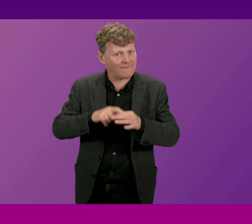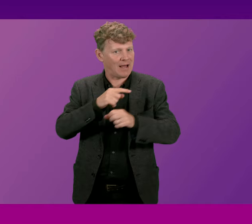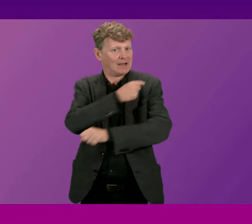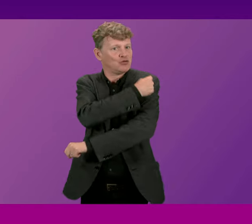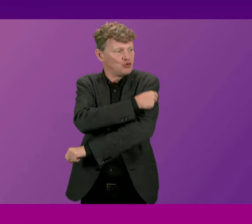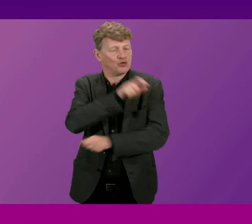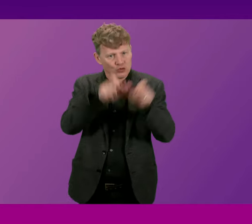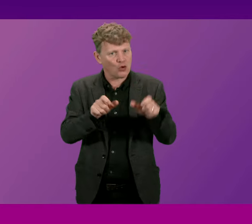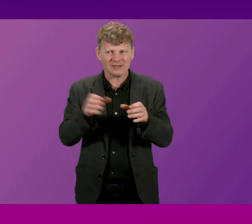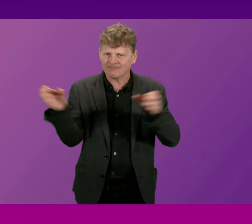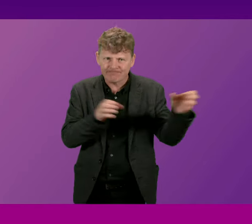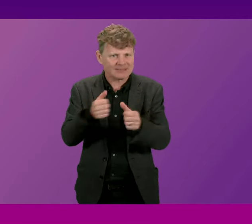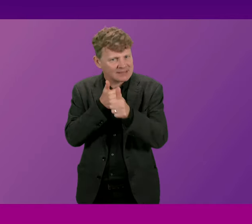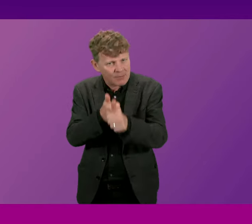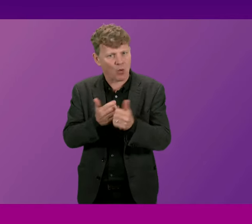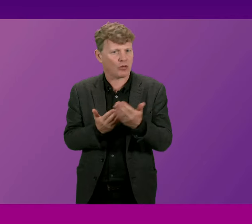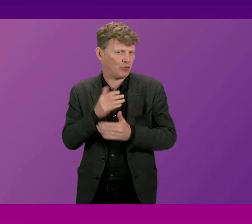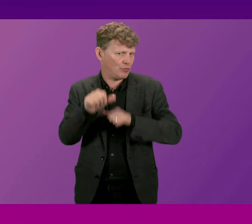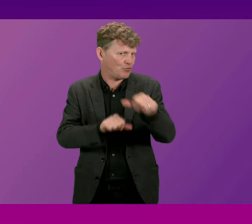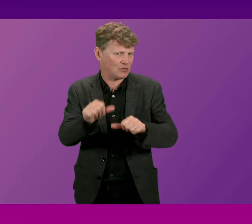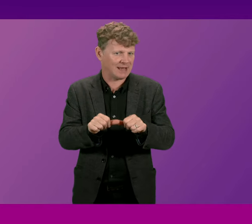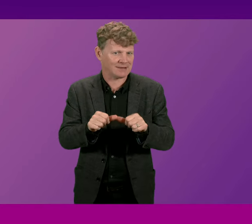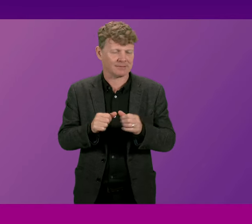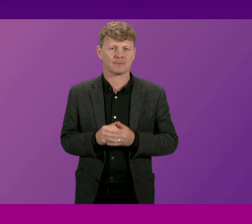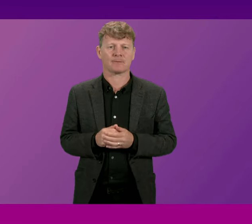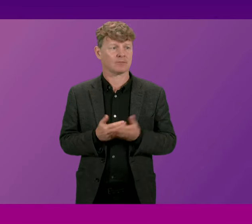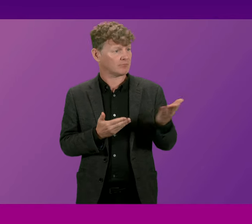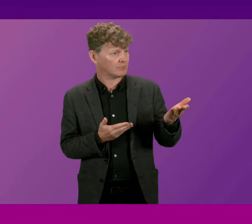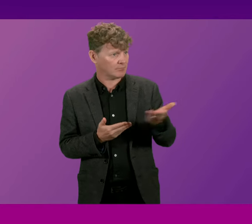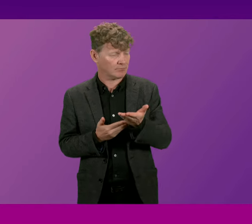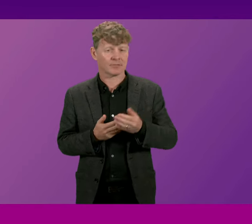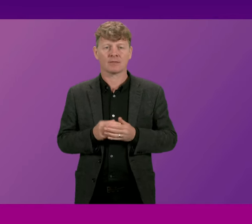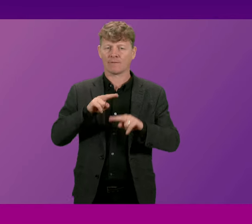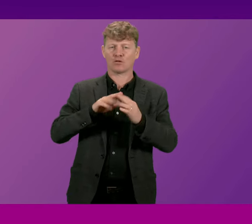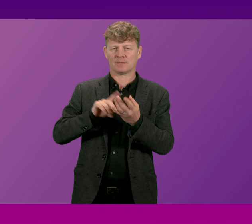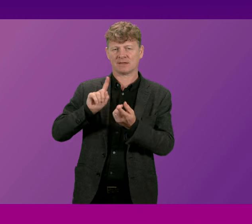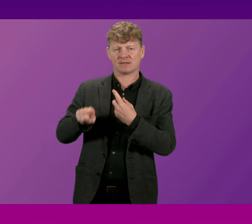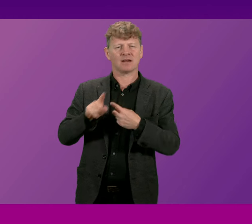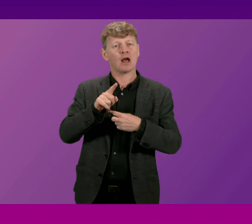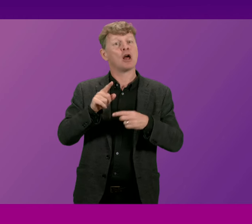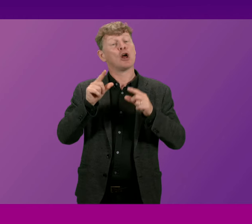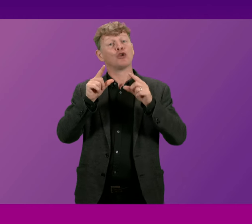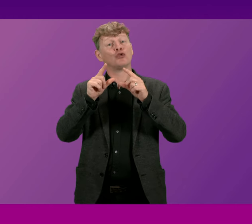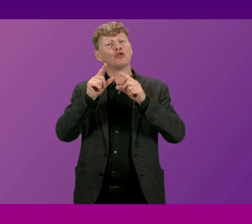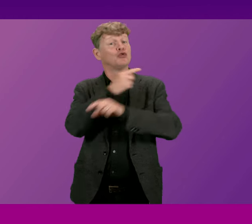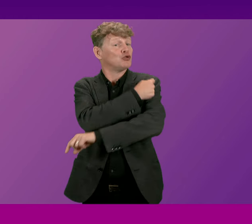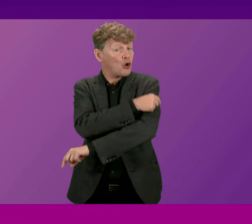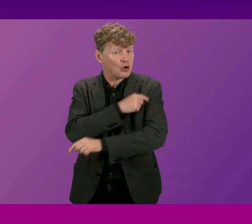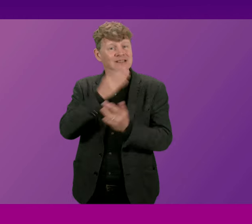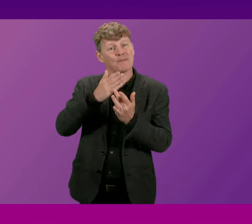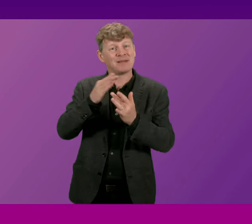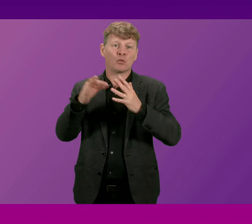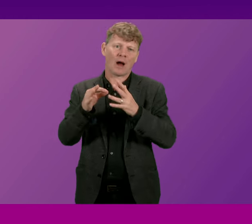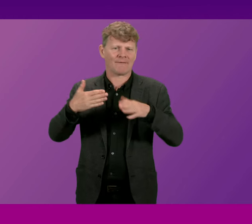the hiring process First Minister The Nursing and Midwifery Task Force is working